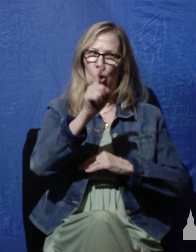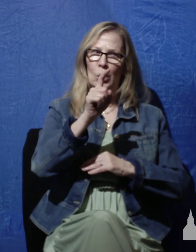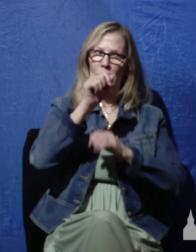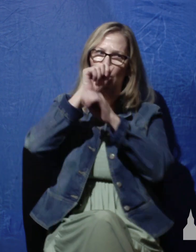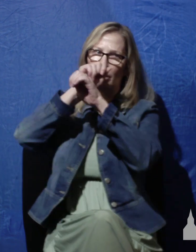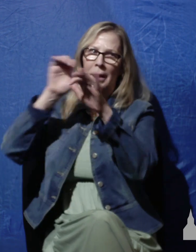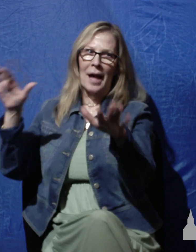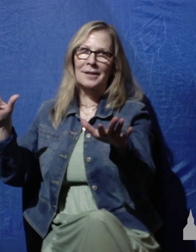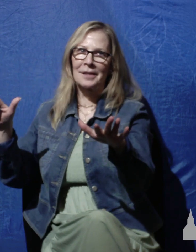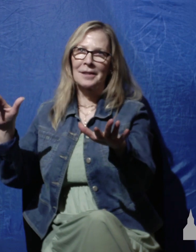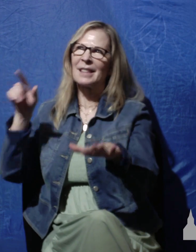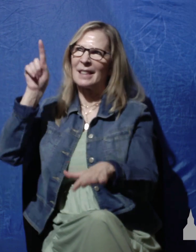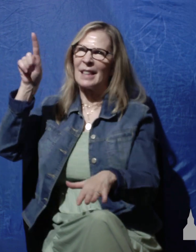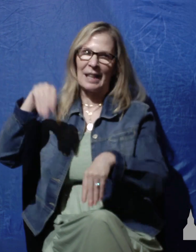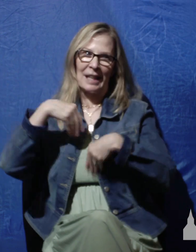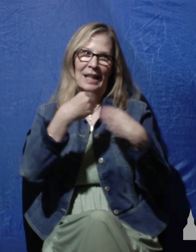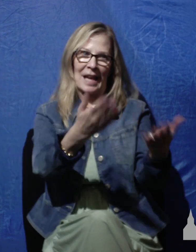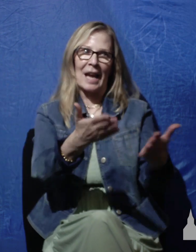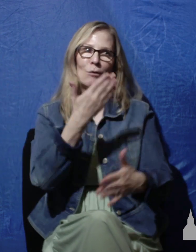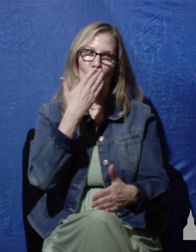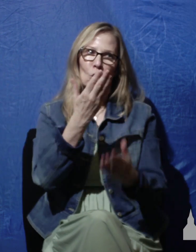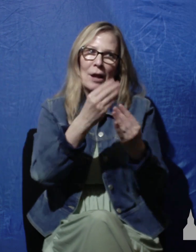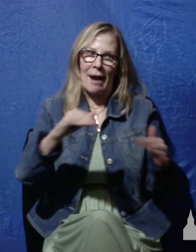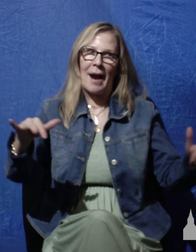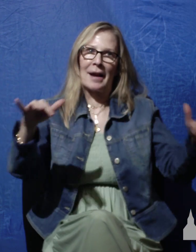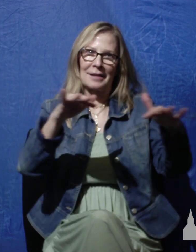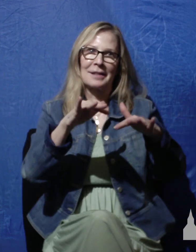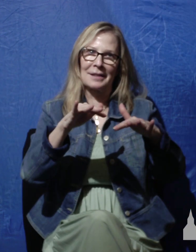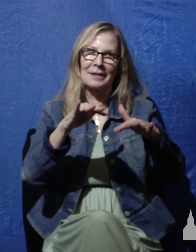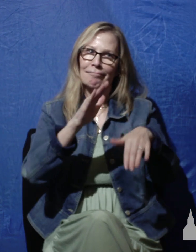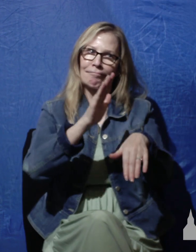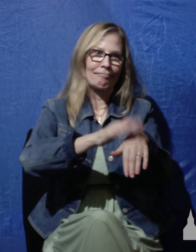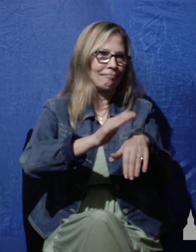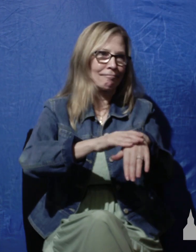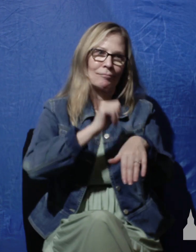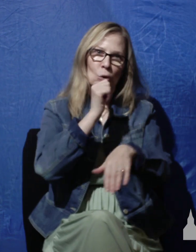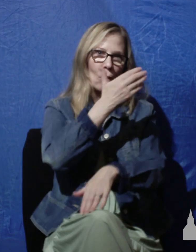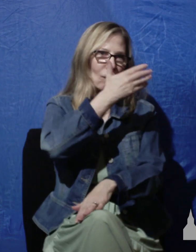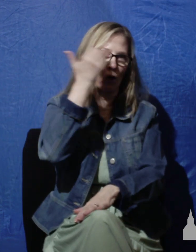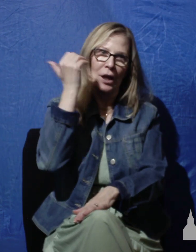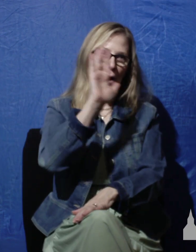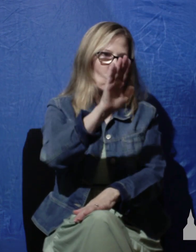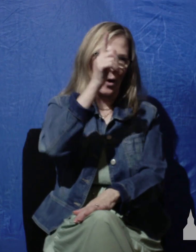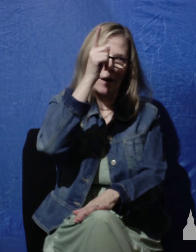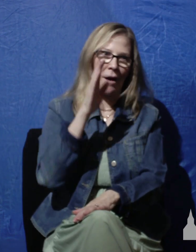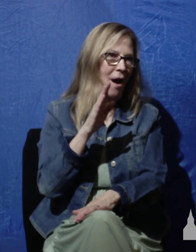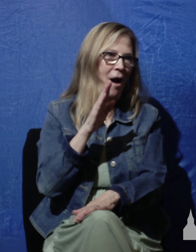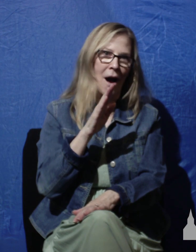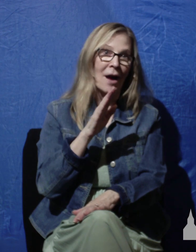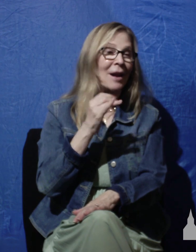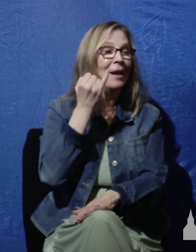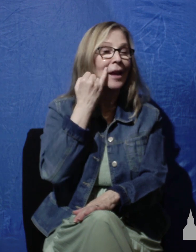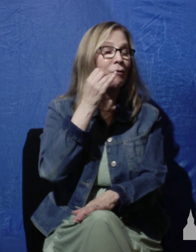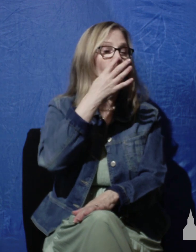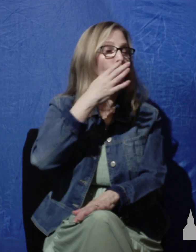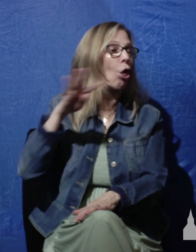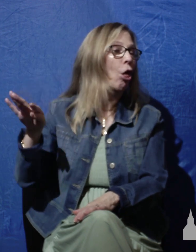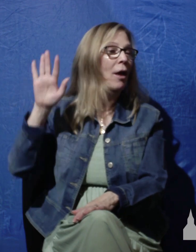the good lamb which he has given you. Beware that you do not forget the Lord your God by not keeping his commandments and his ordinances and his